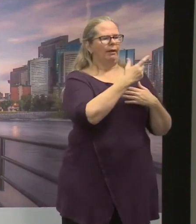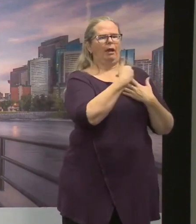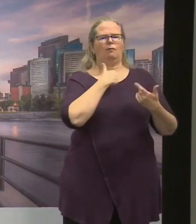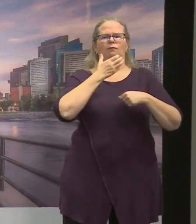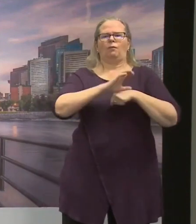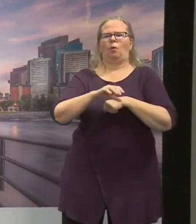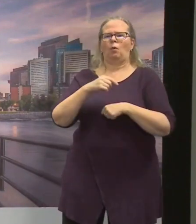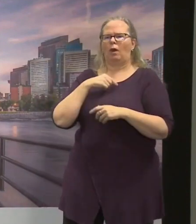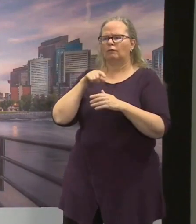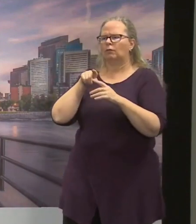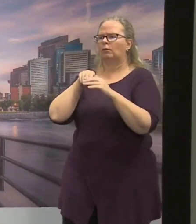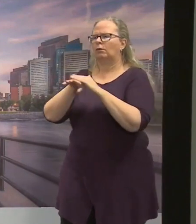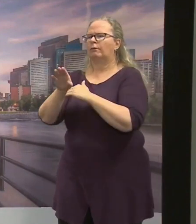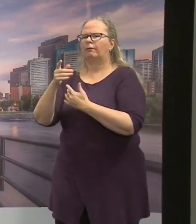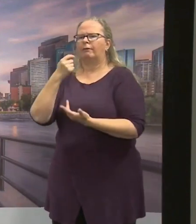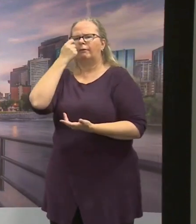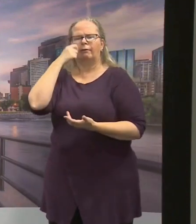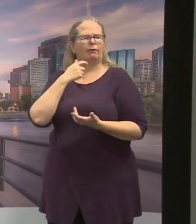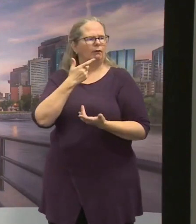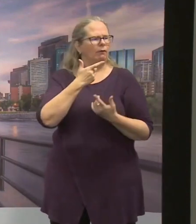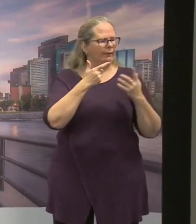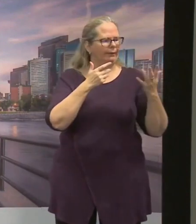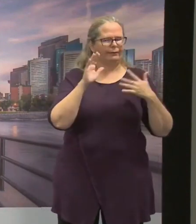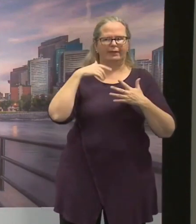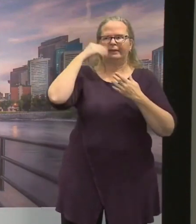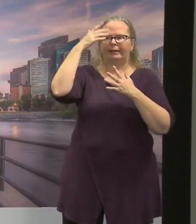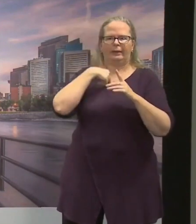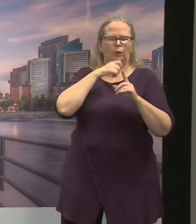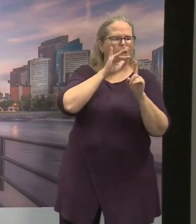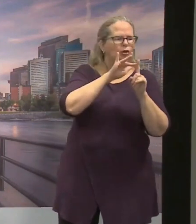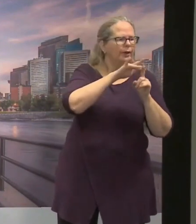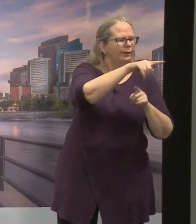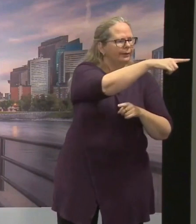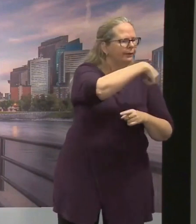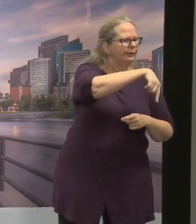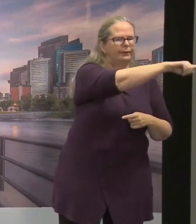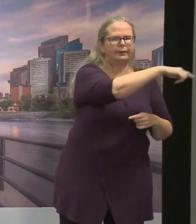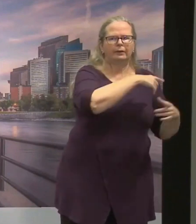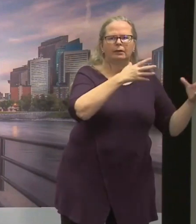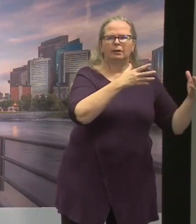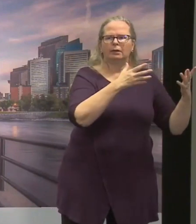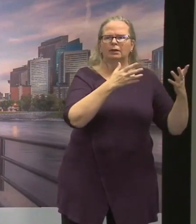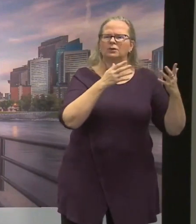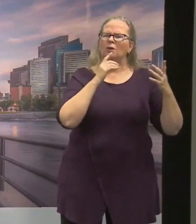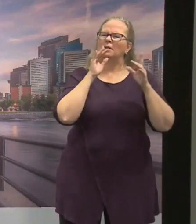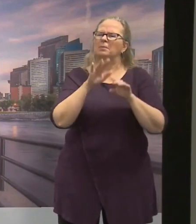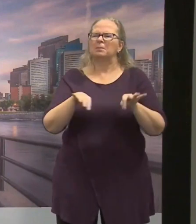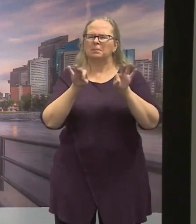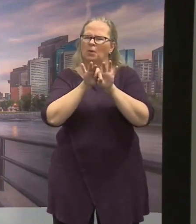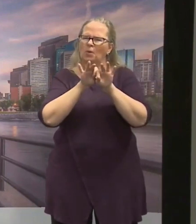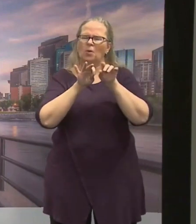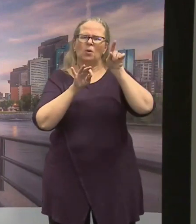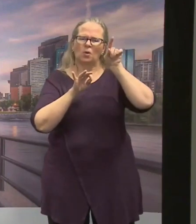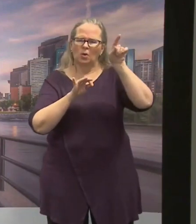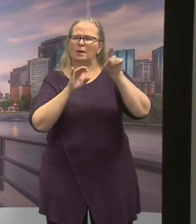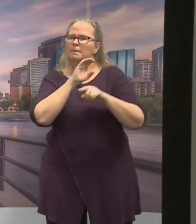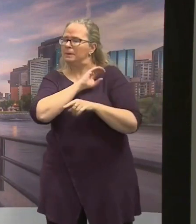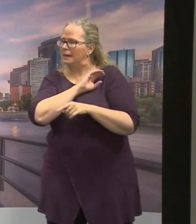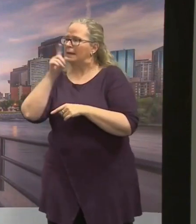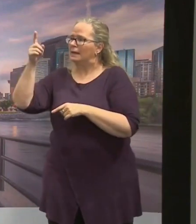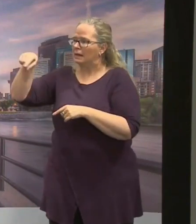if people are feeling harassed, and everyone should be professional in terms of the Alberta health inspectors, terms of the police officers, and so on.